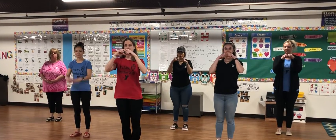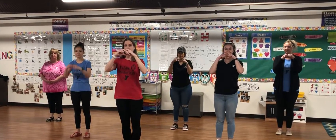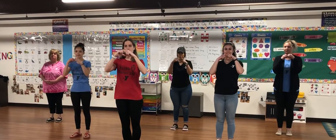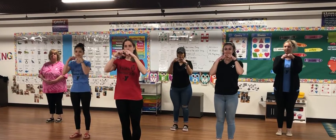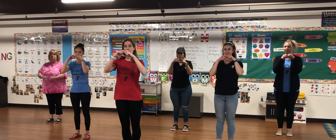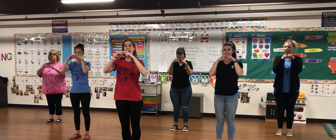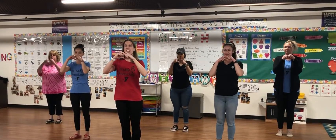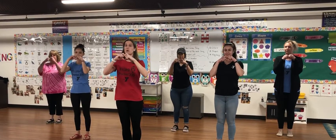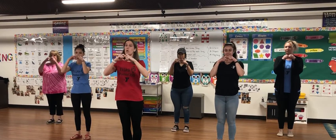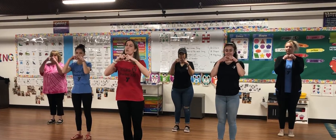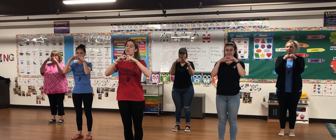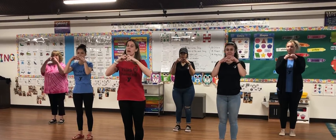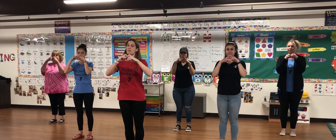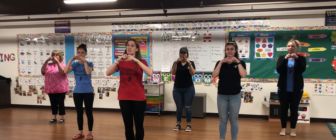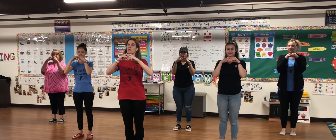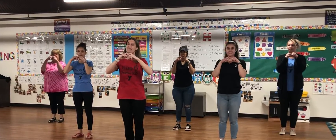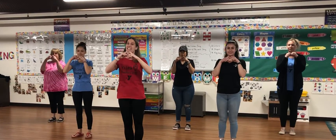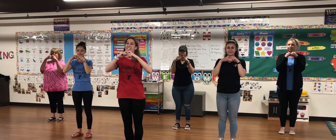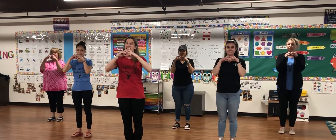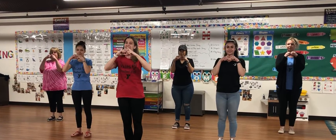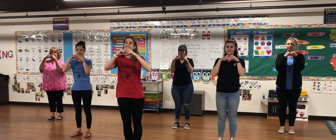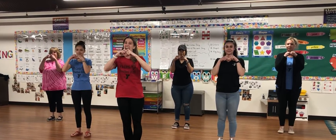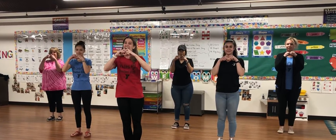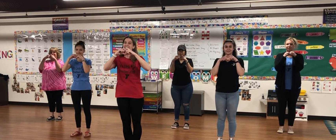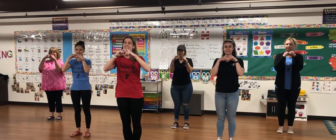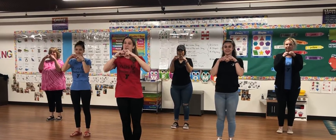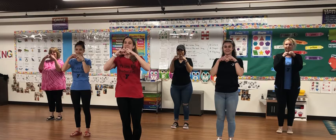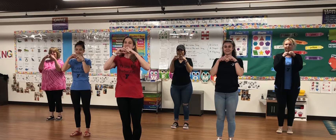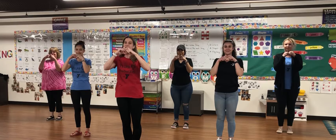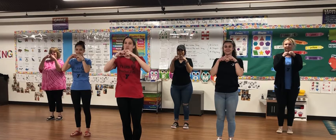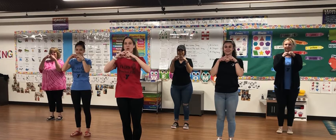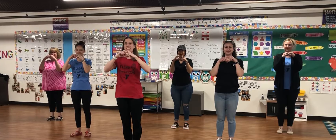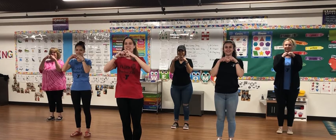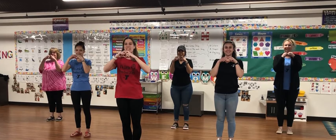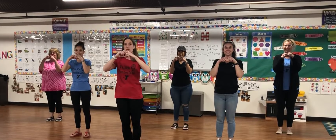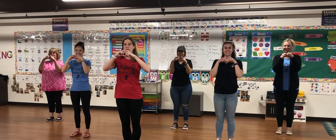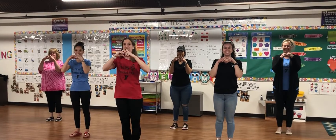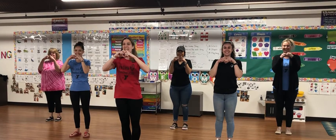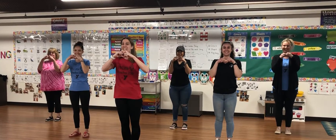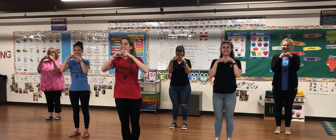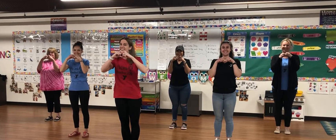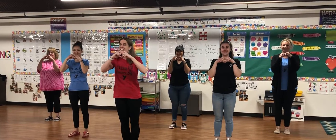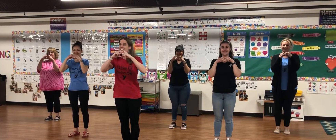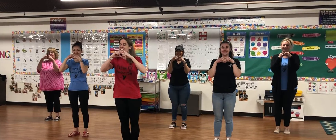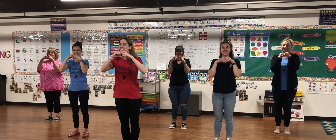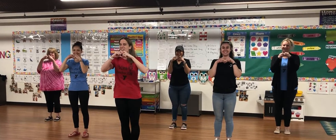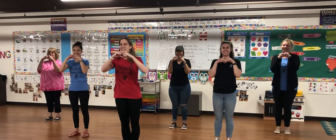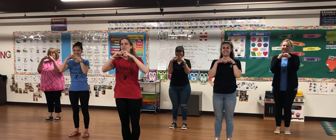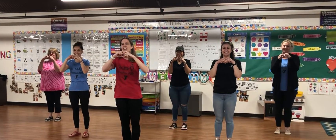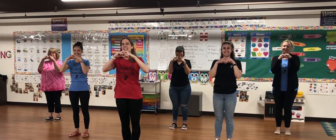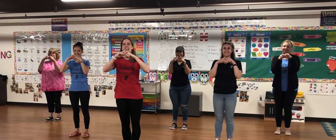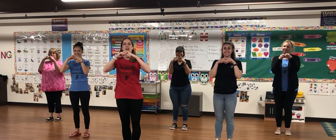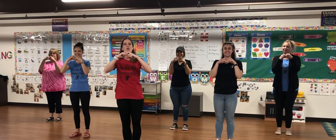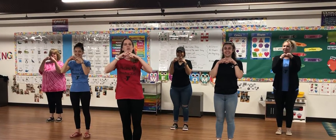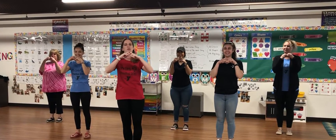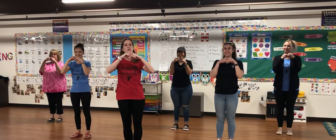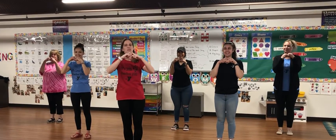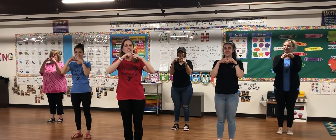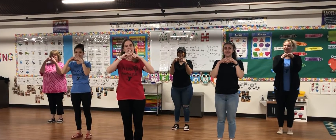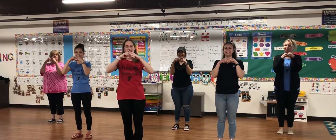and you also have to do a teeny tiny squeaky voice. So we're gonna sing with a squeaky voice and I hope you'll do the sillies